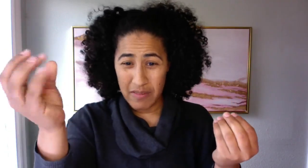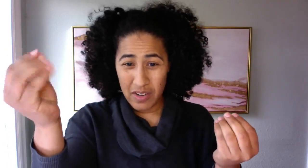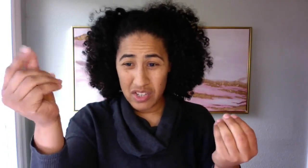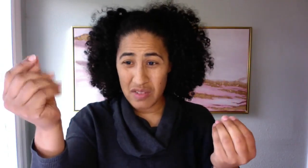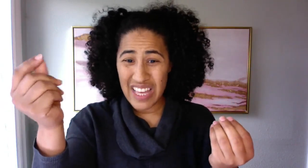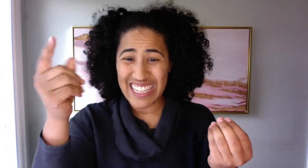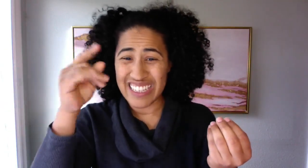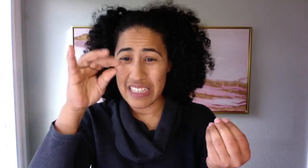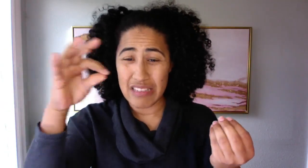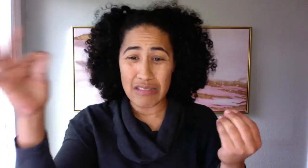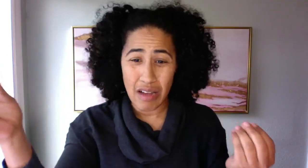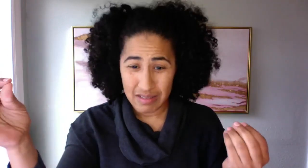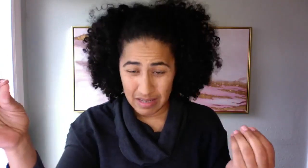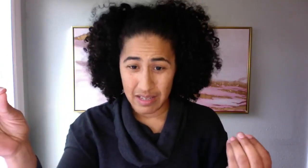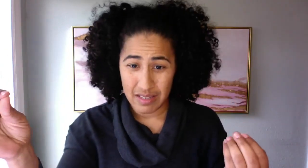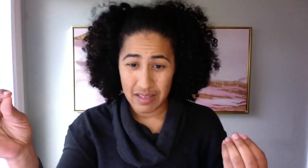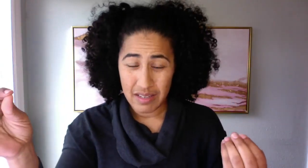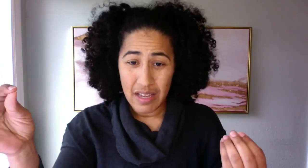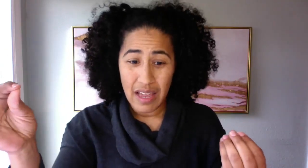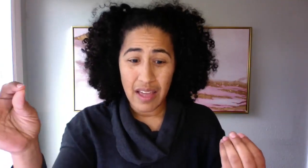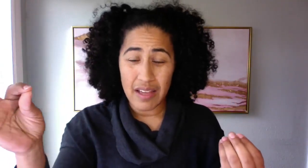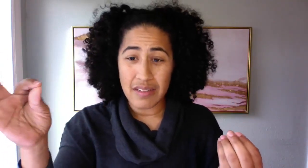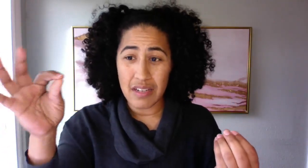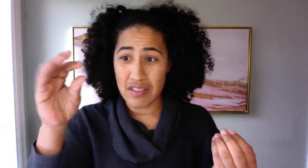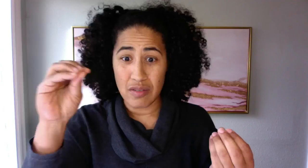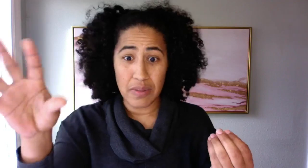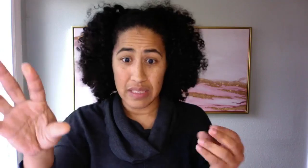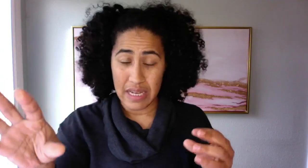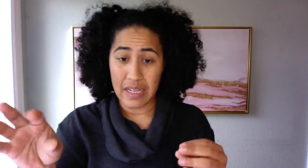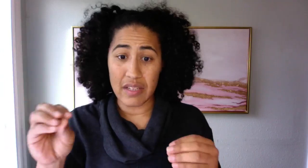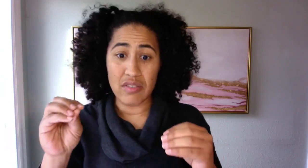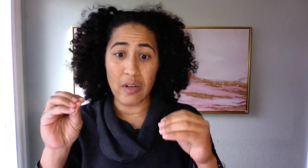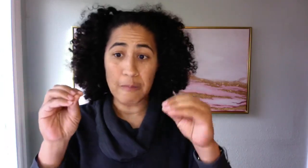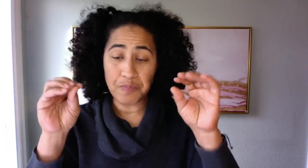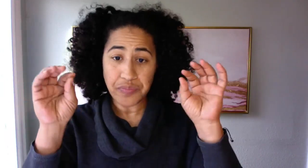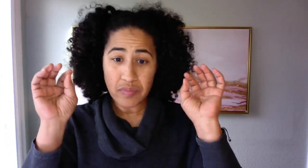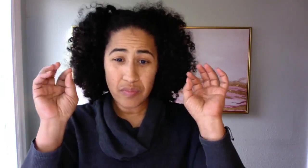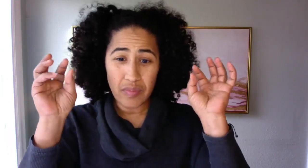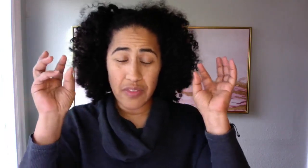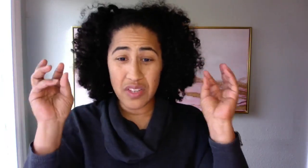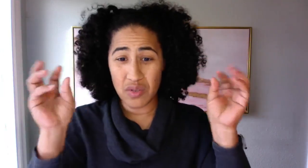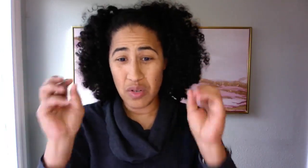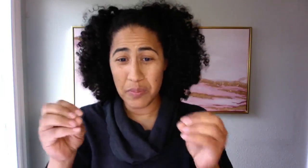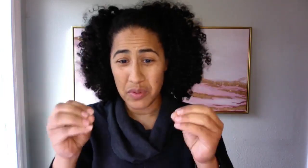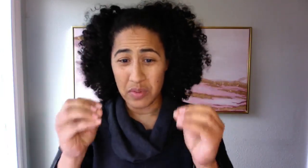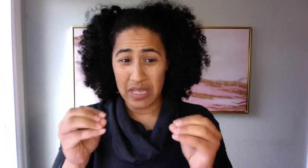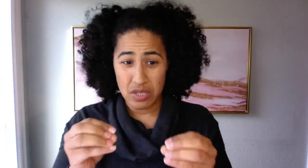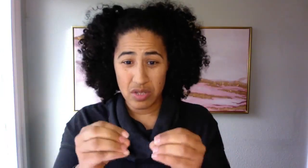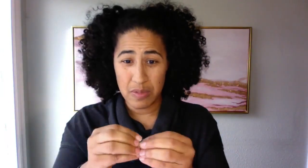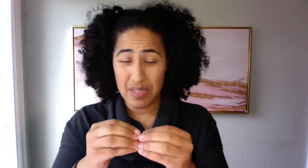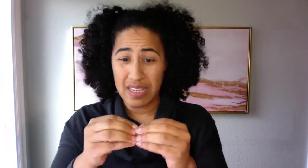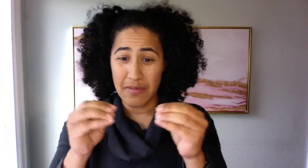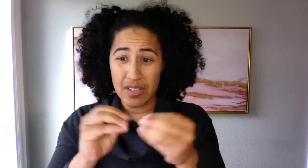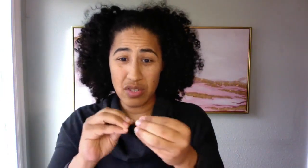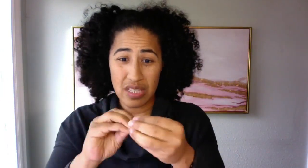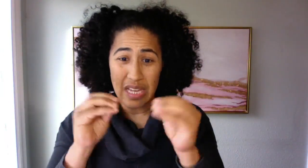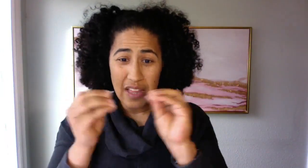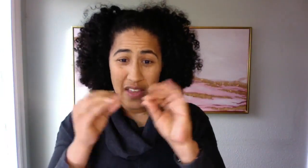function of that is exhausting and it's debilitating. And so this cripples relationships and eventually they